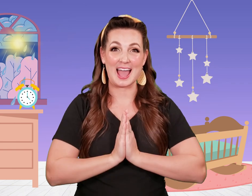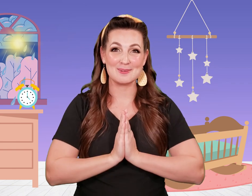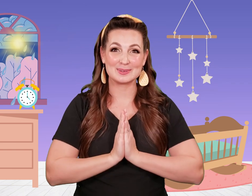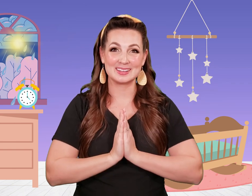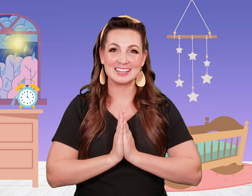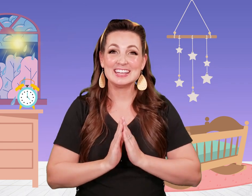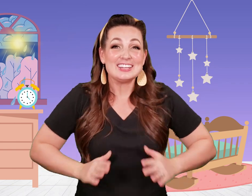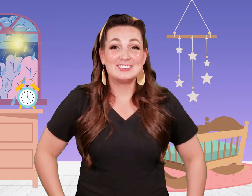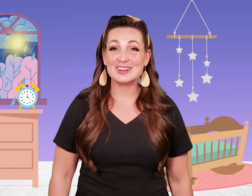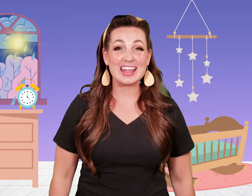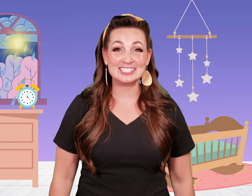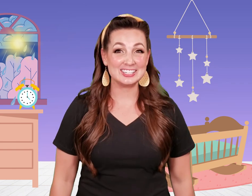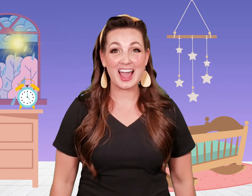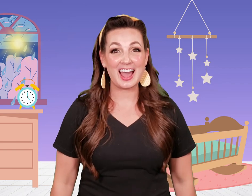great good job